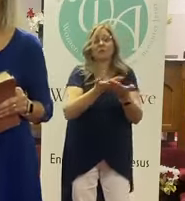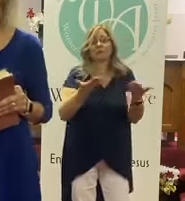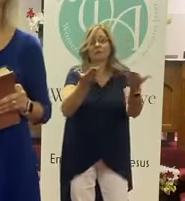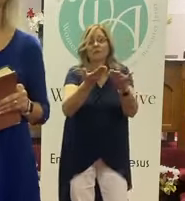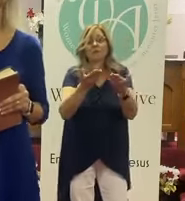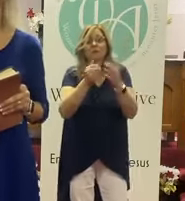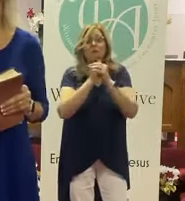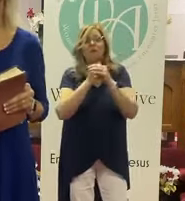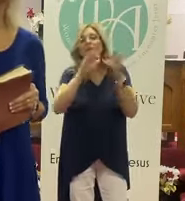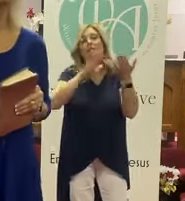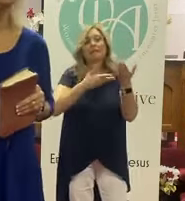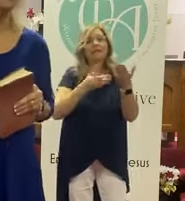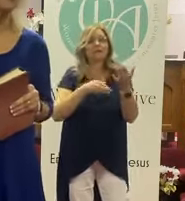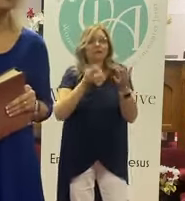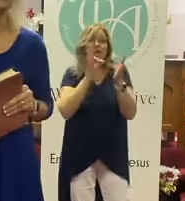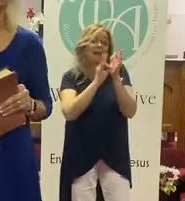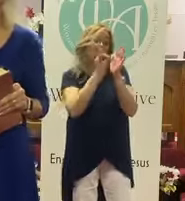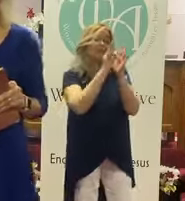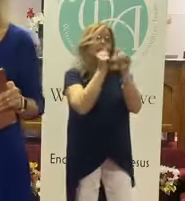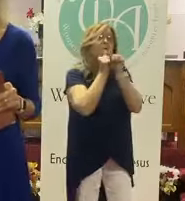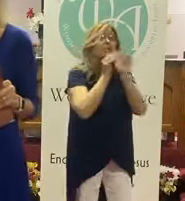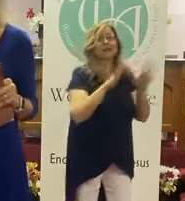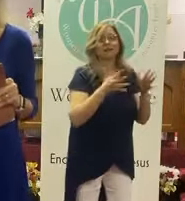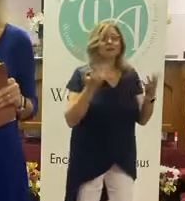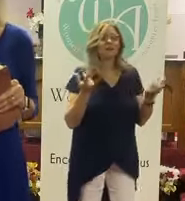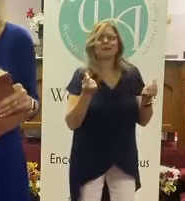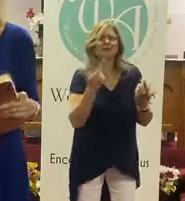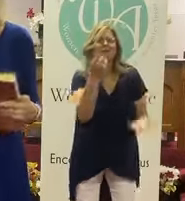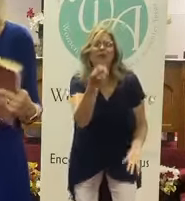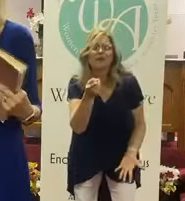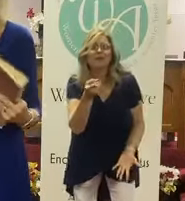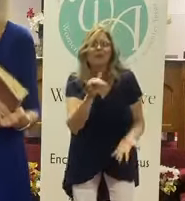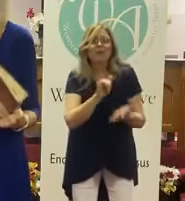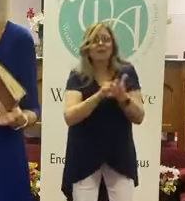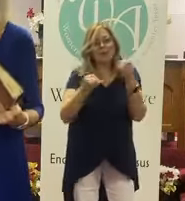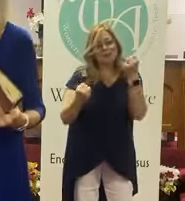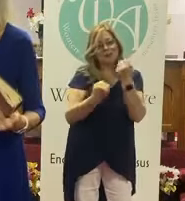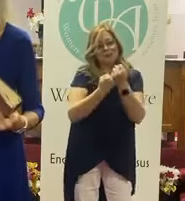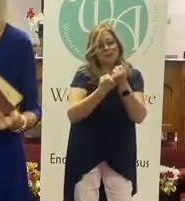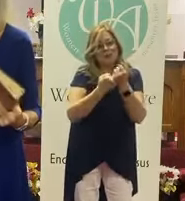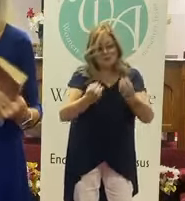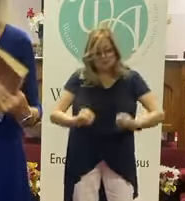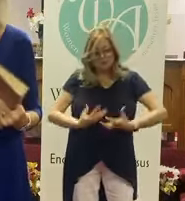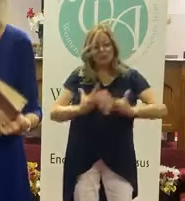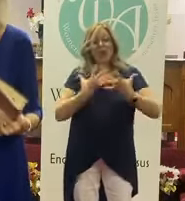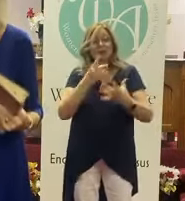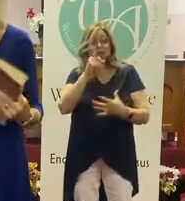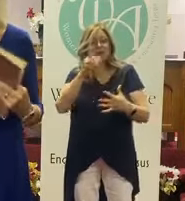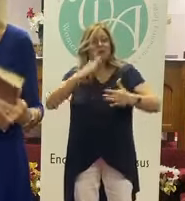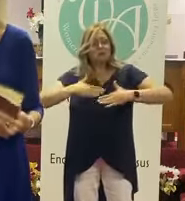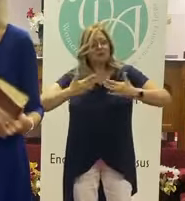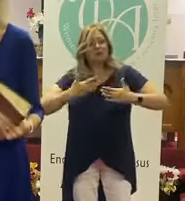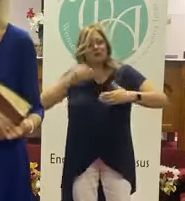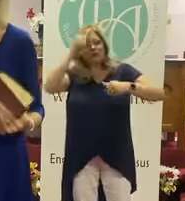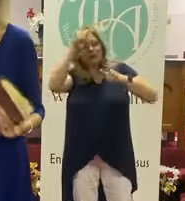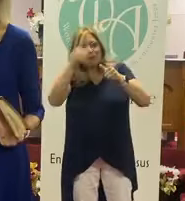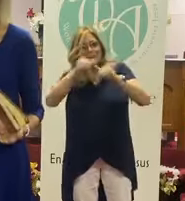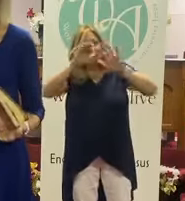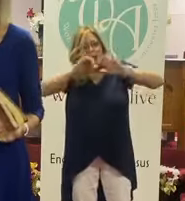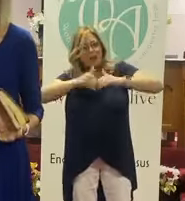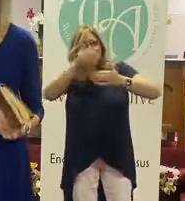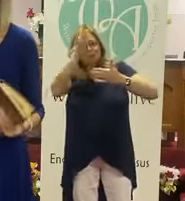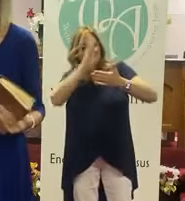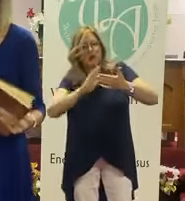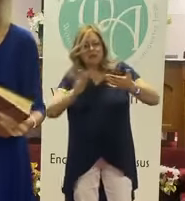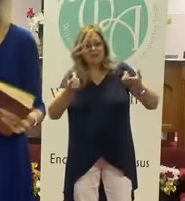Singing. Counting our blessings. What does that do for you? Does that reignite the Spirit of God and the joy to remember how far He's